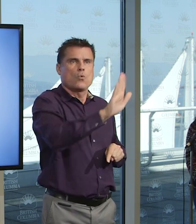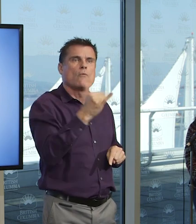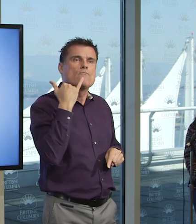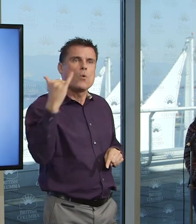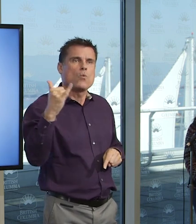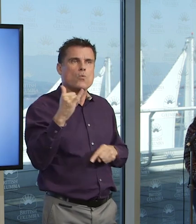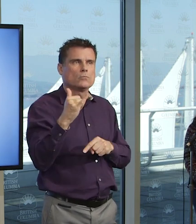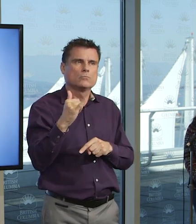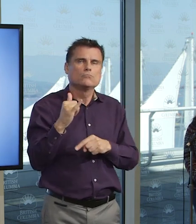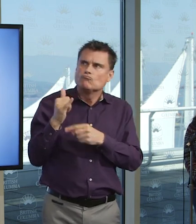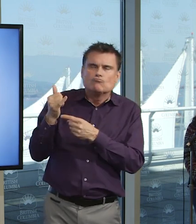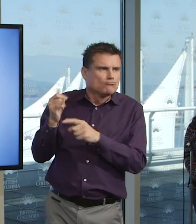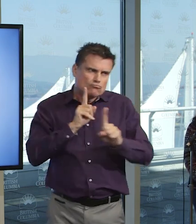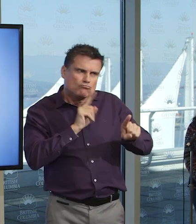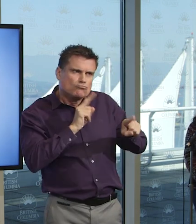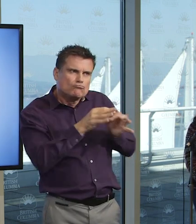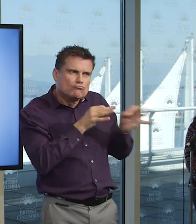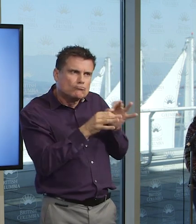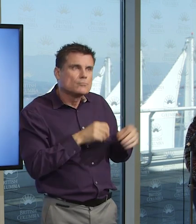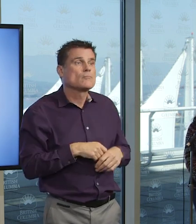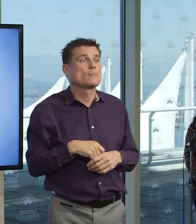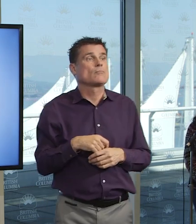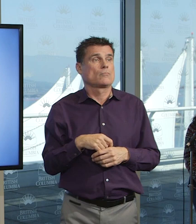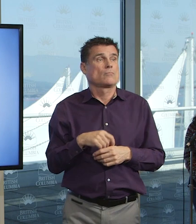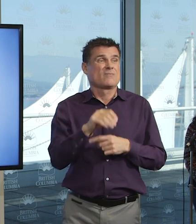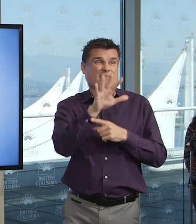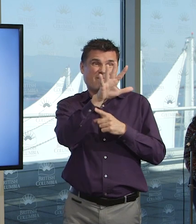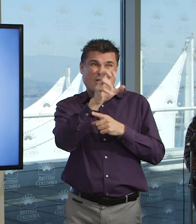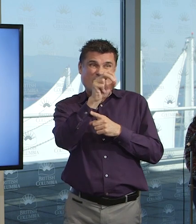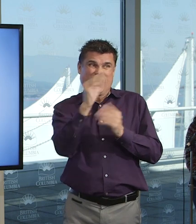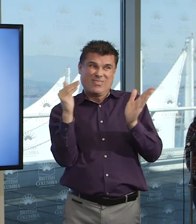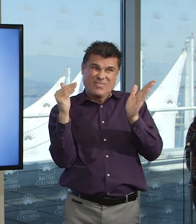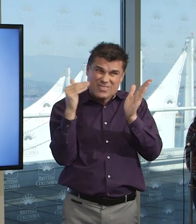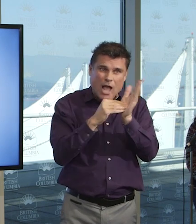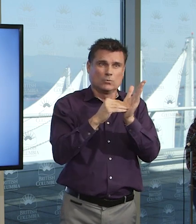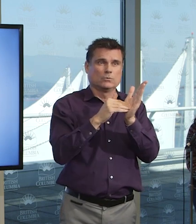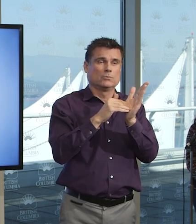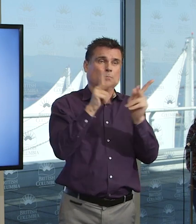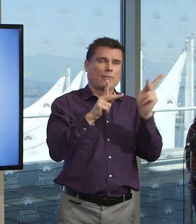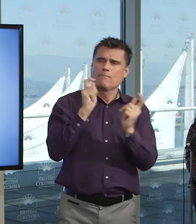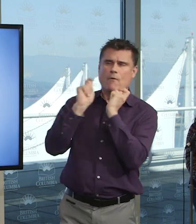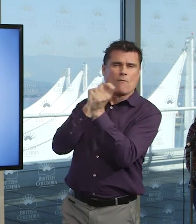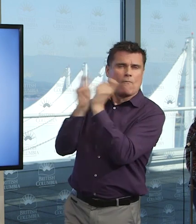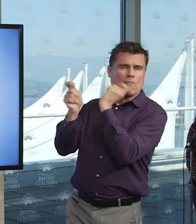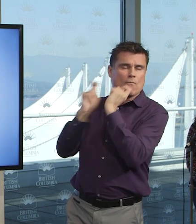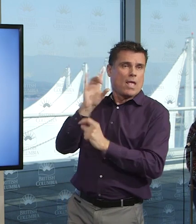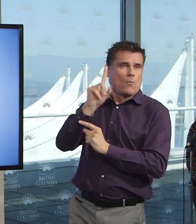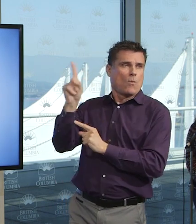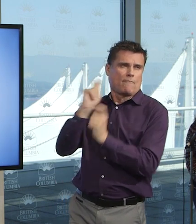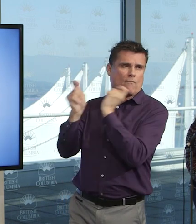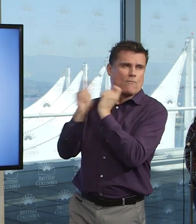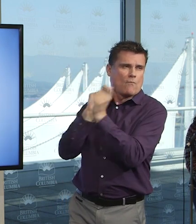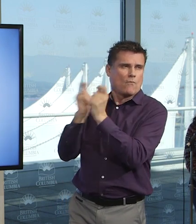,000 calls, which was a record day for us on that. And approximately 1,800 people contacted